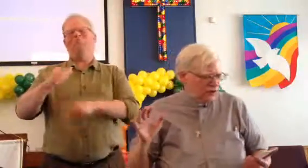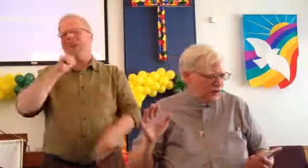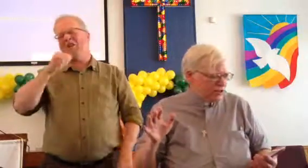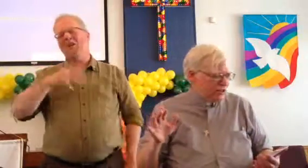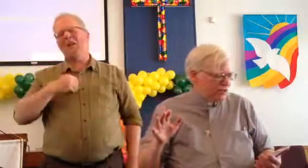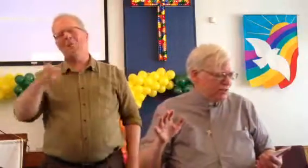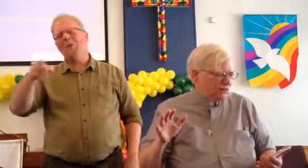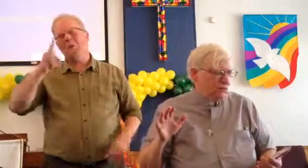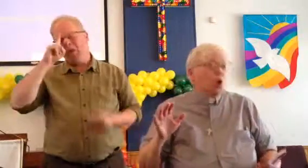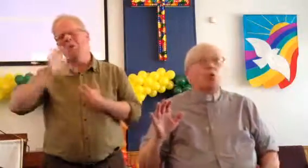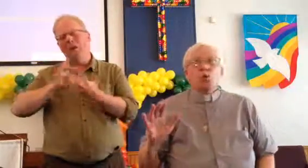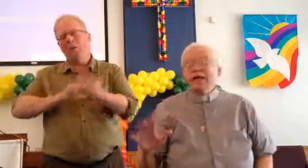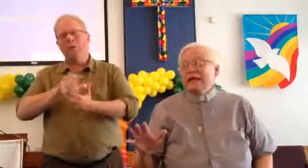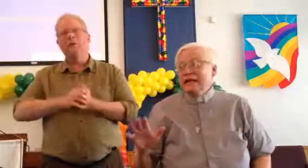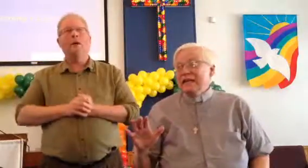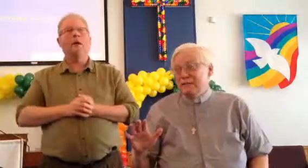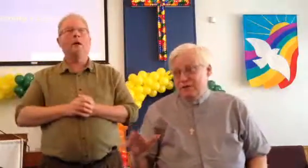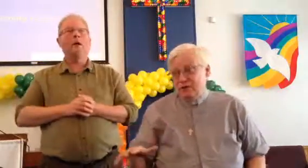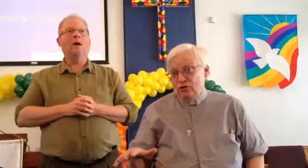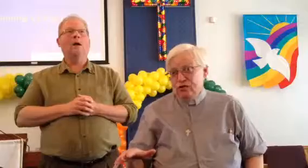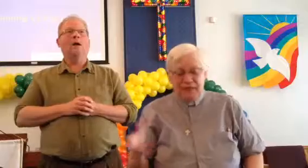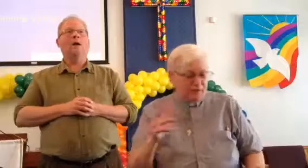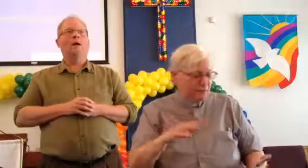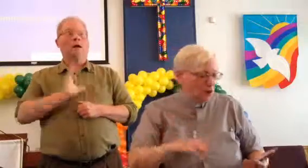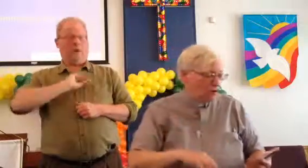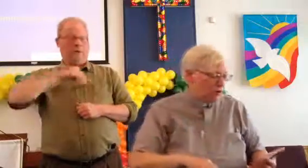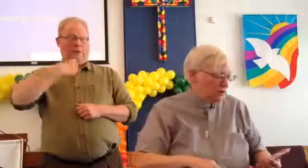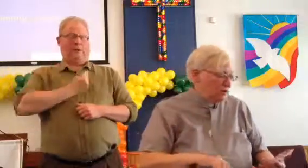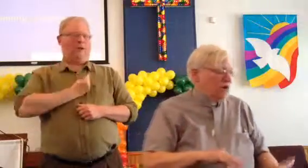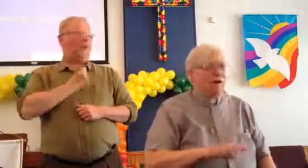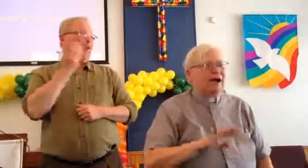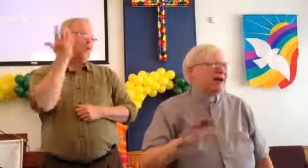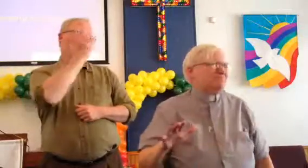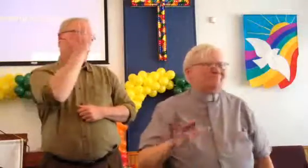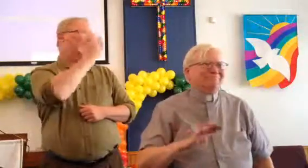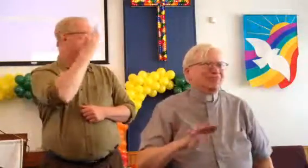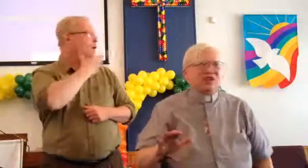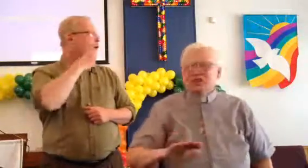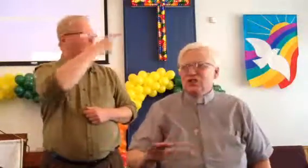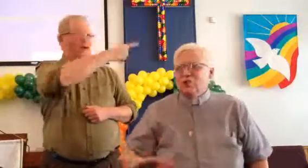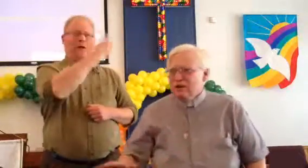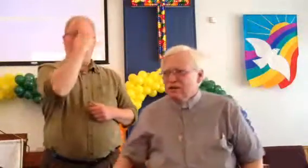Transgender? Really confused. Leather folk? Oh, just too weird.